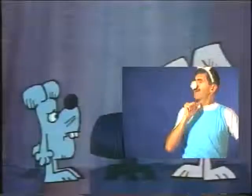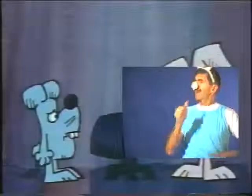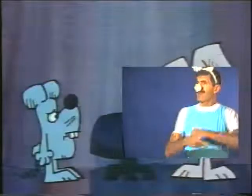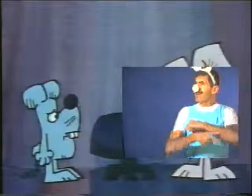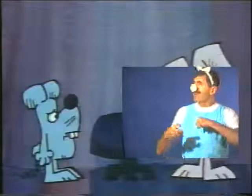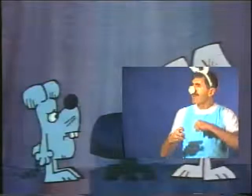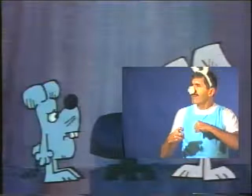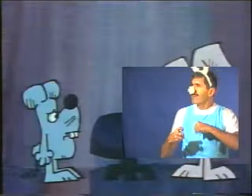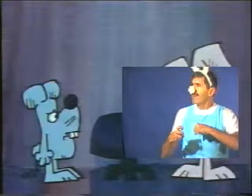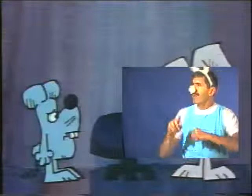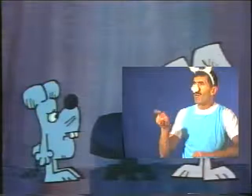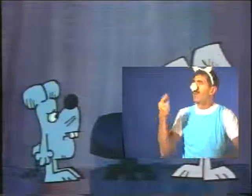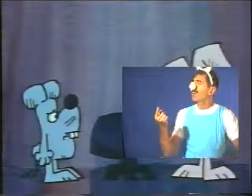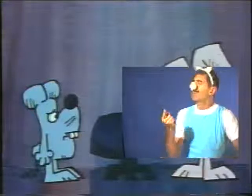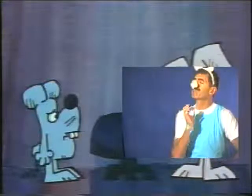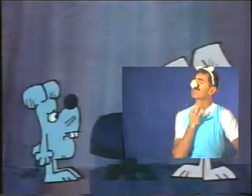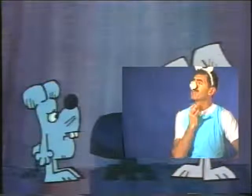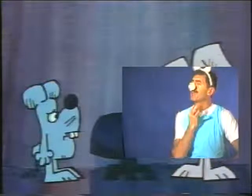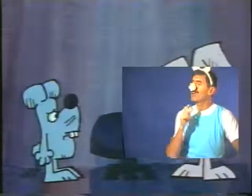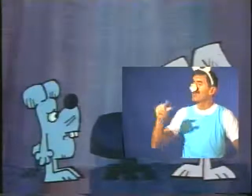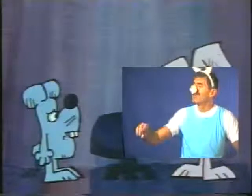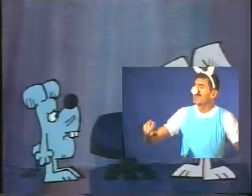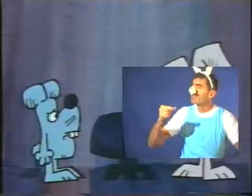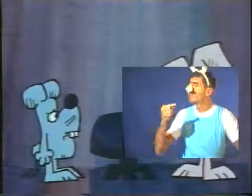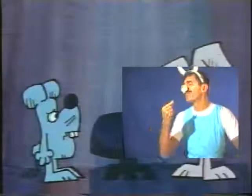I wasn't stealing. I just wanted to look at it.